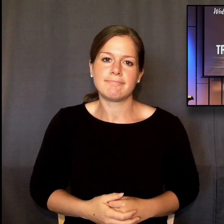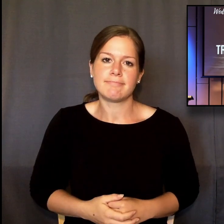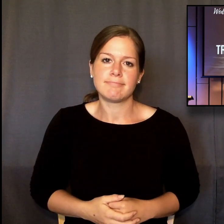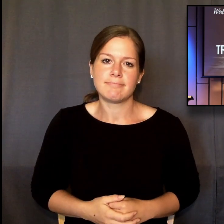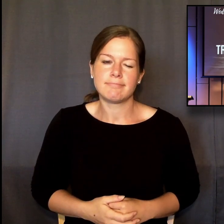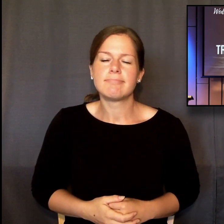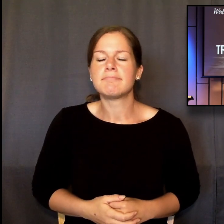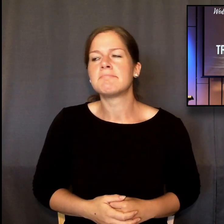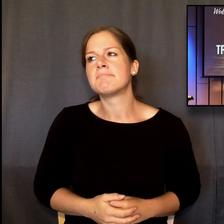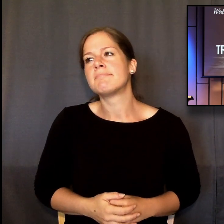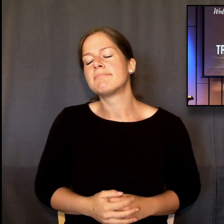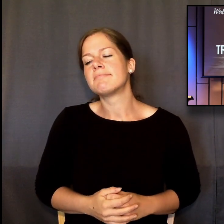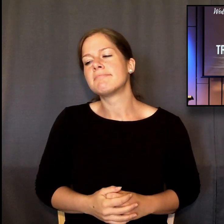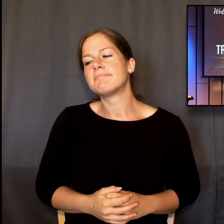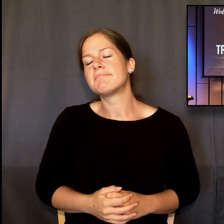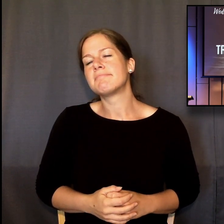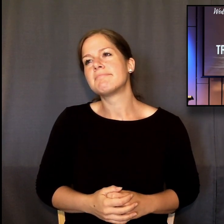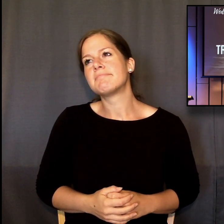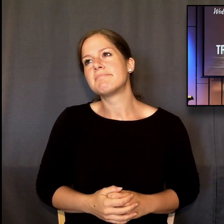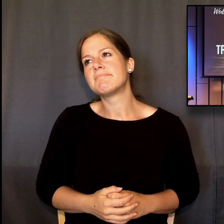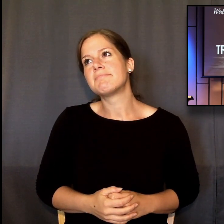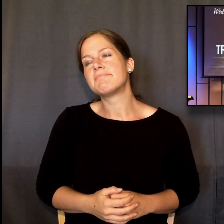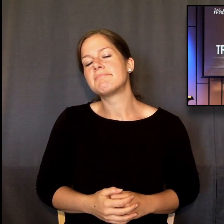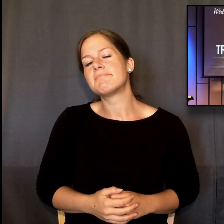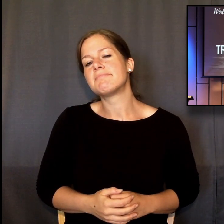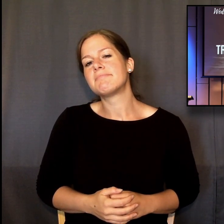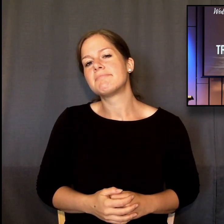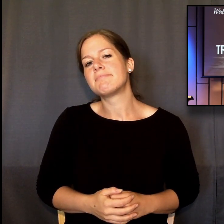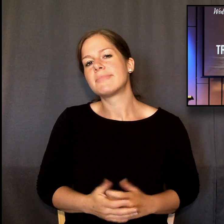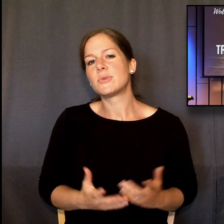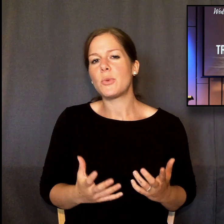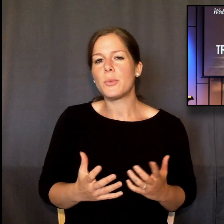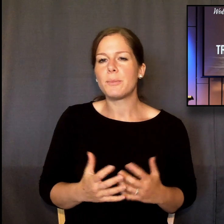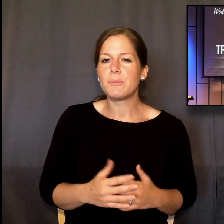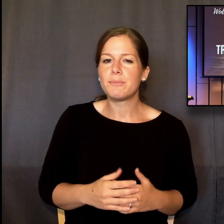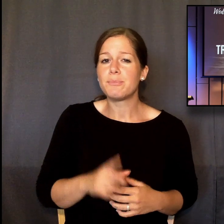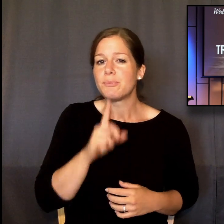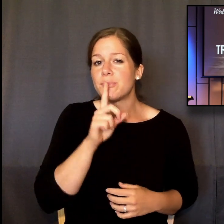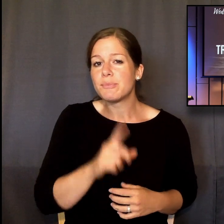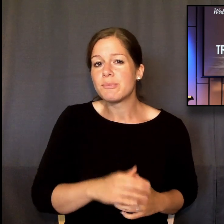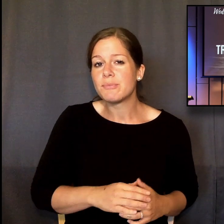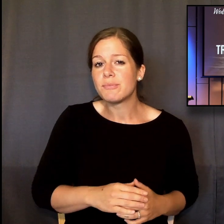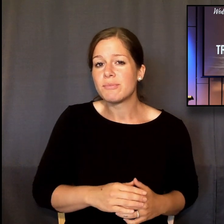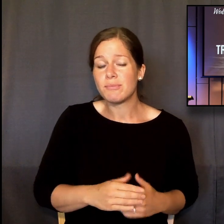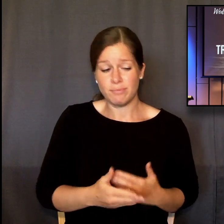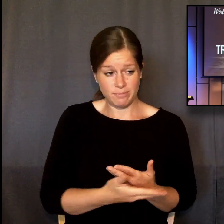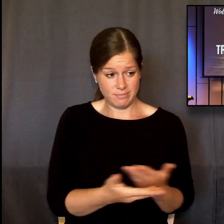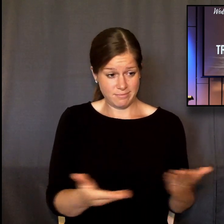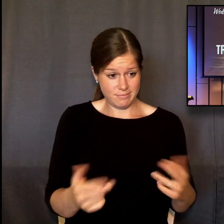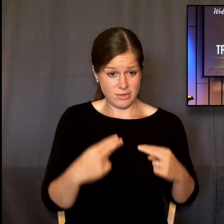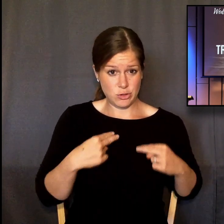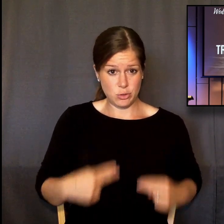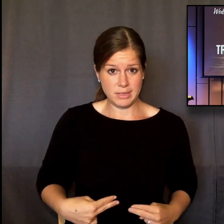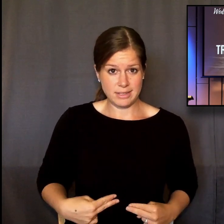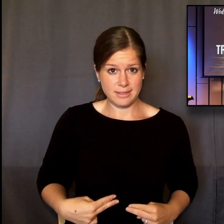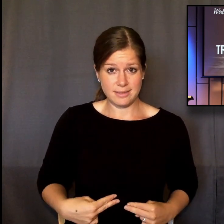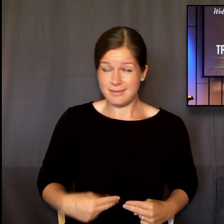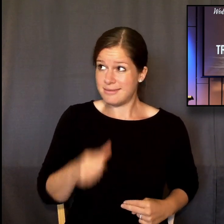Well, let me put it this way. All that means is that we aren't God when we can't harmonize these